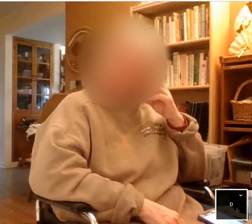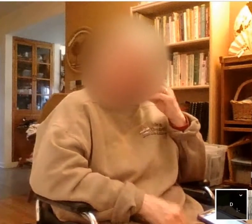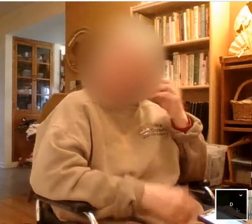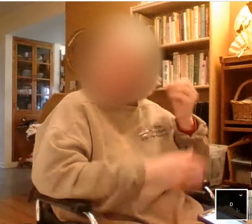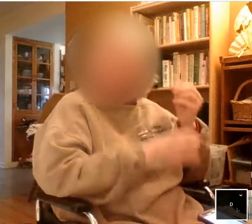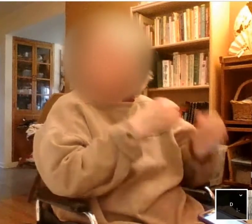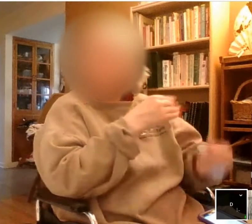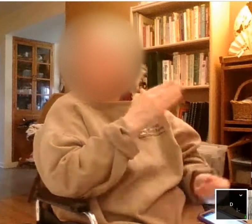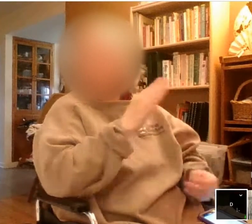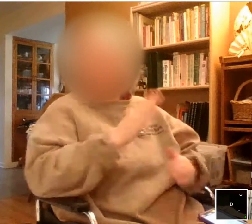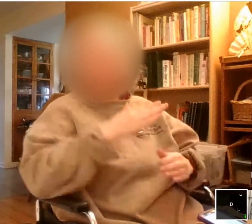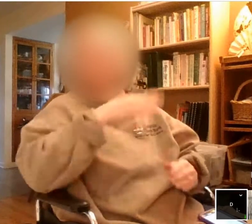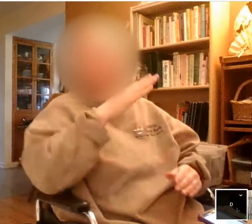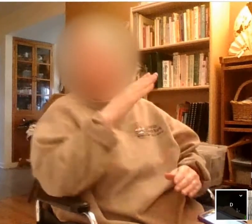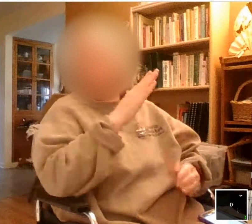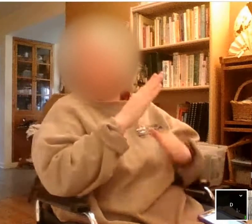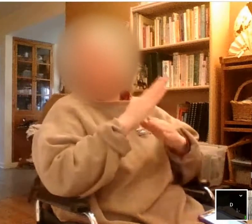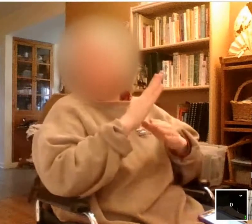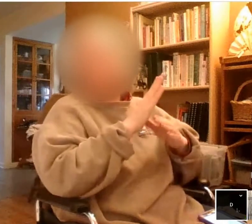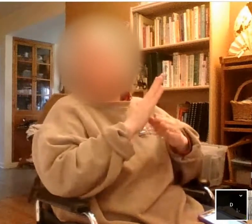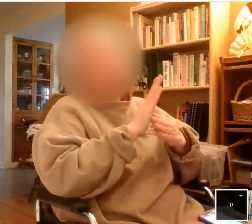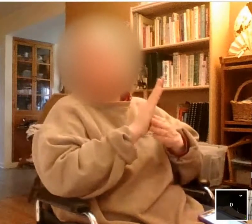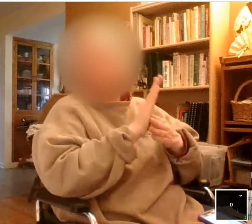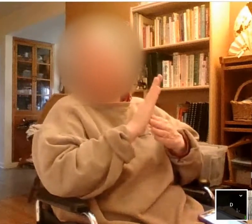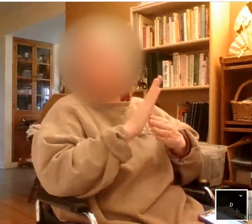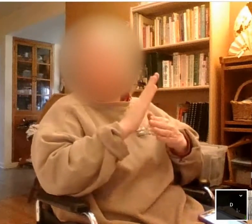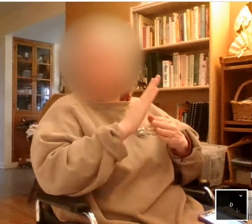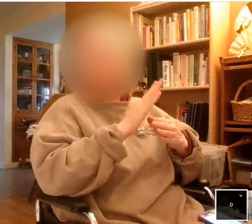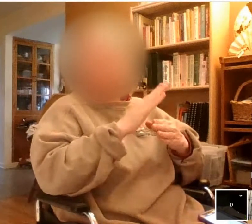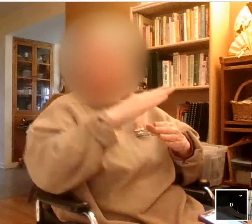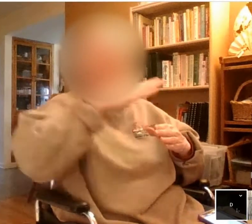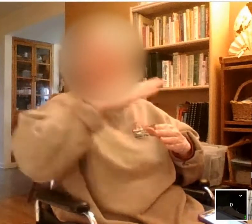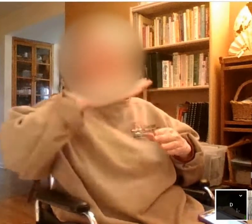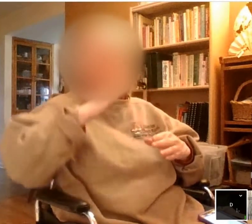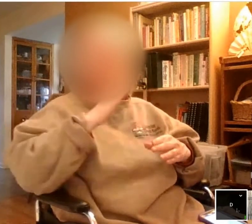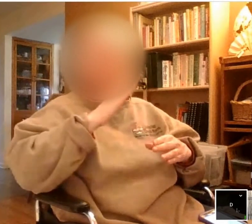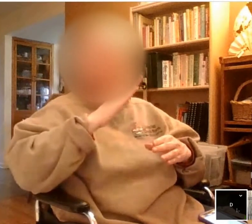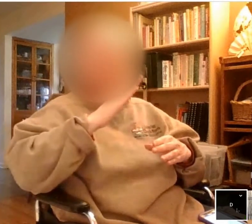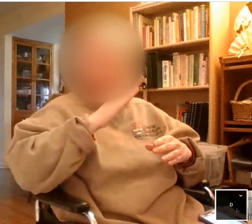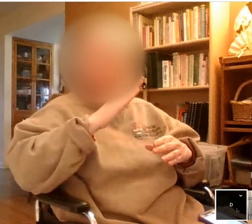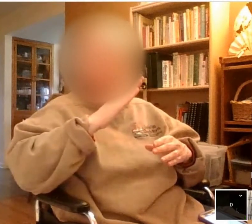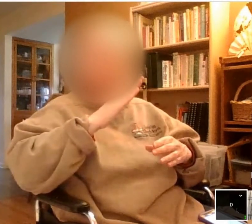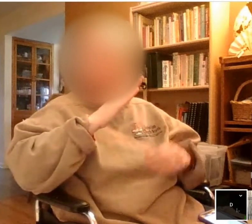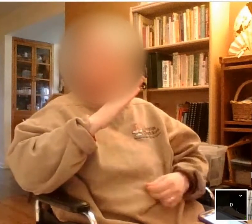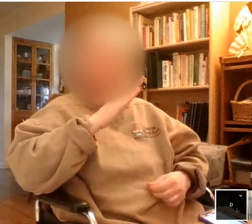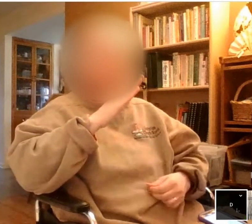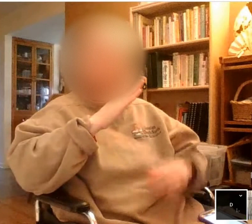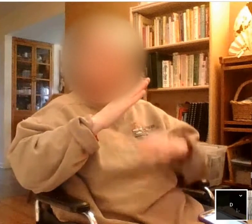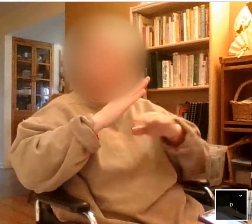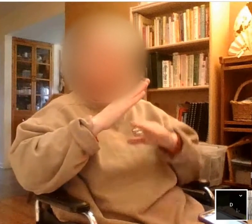But that is what is happening. It's as though that sacrum, if